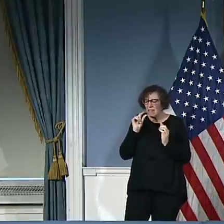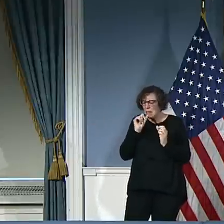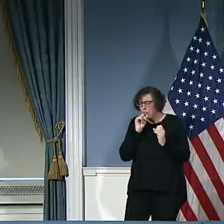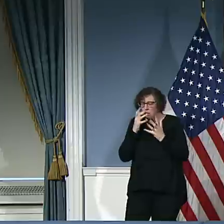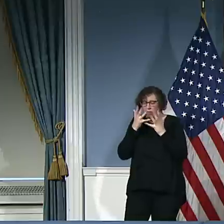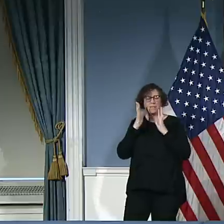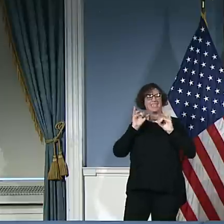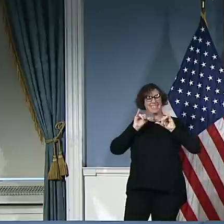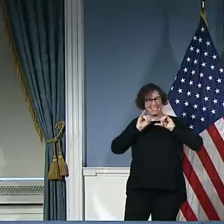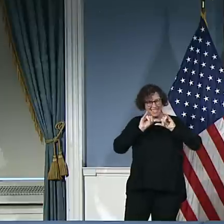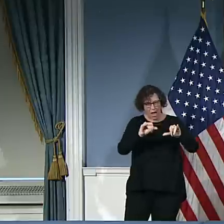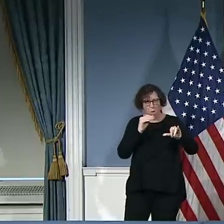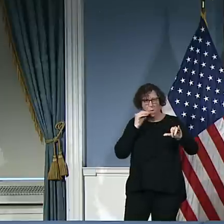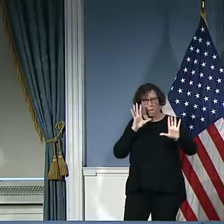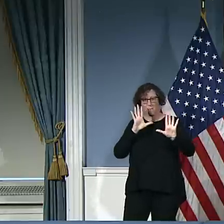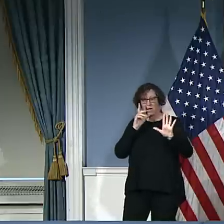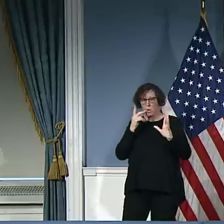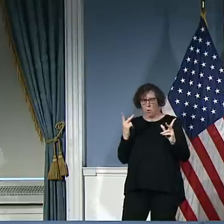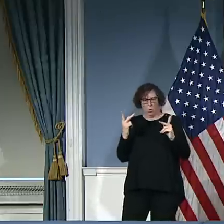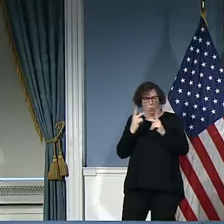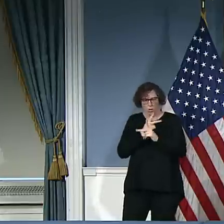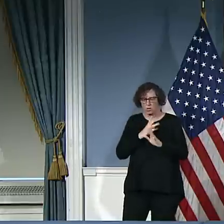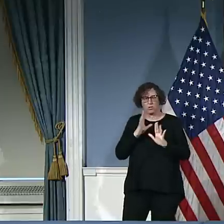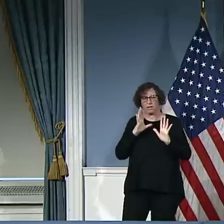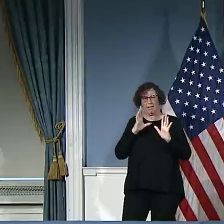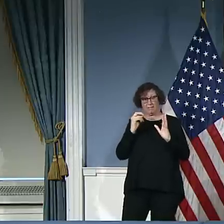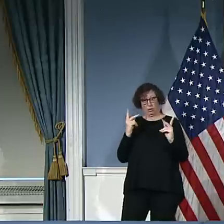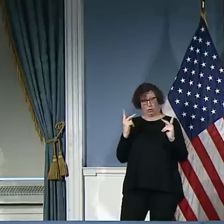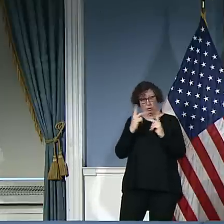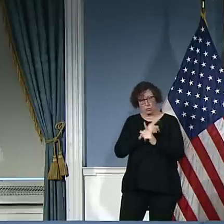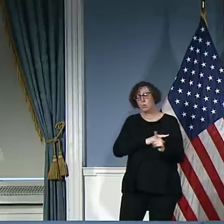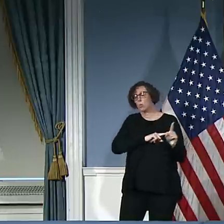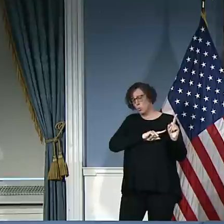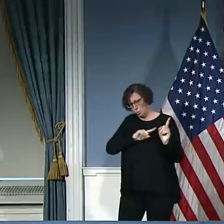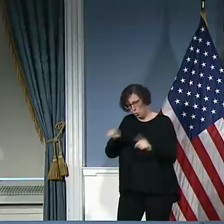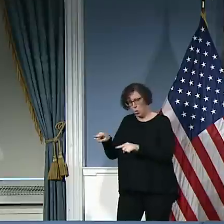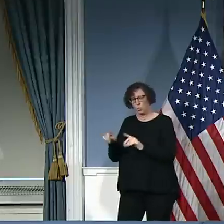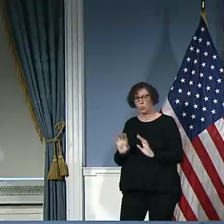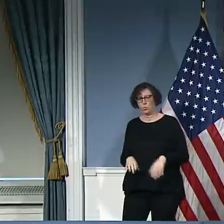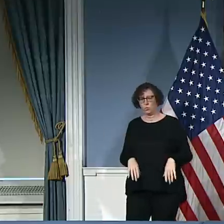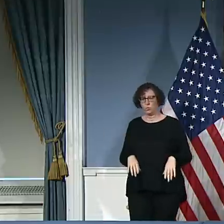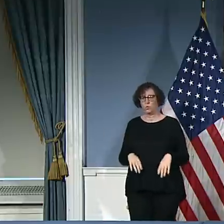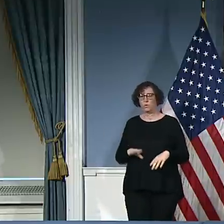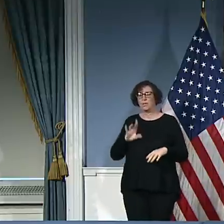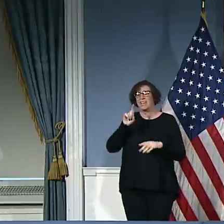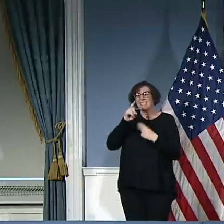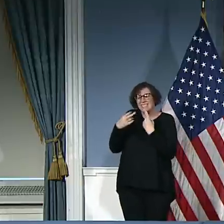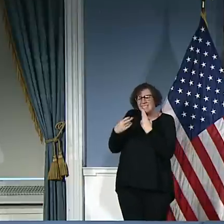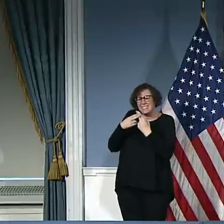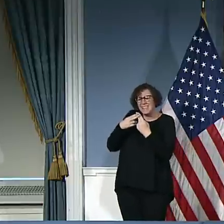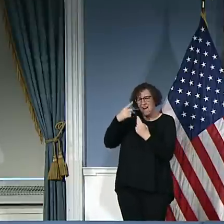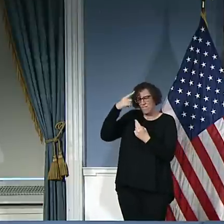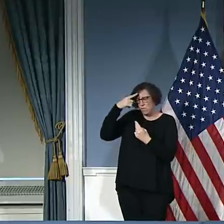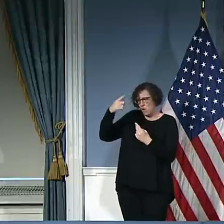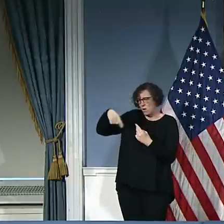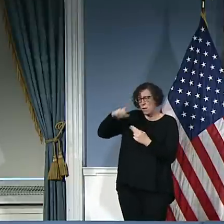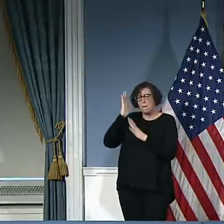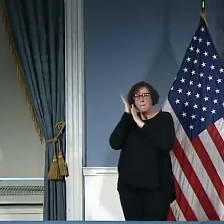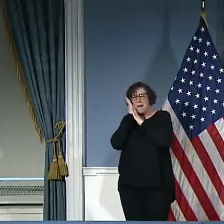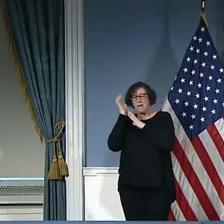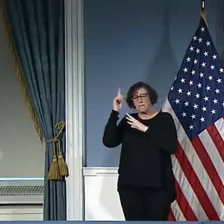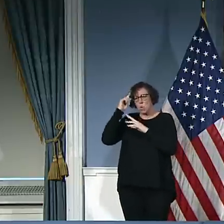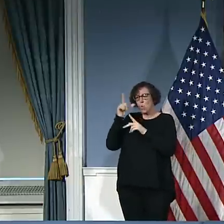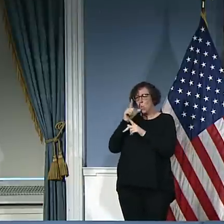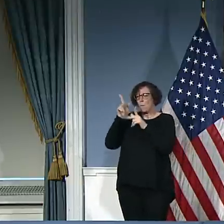protect our health care system to ensure that it is not only strong for the people who